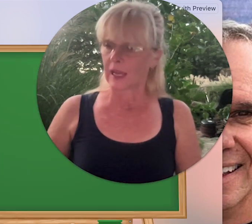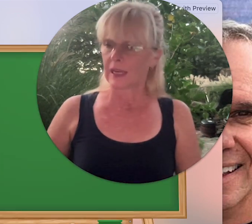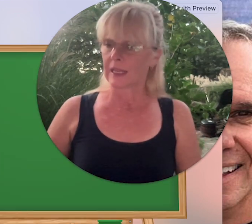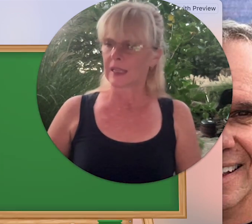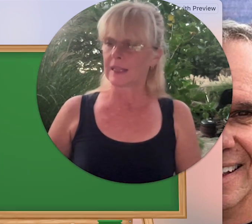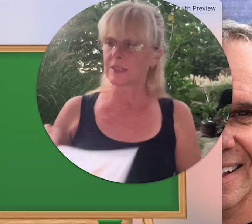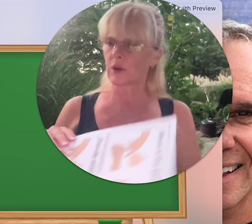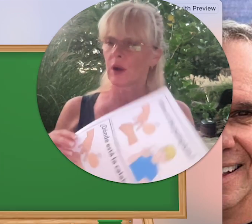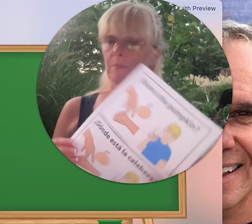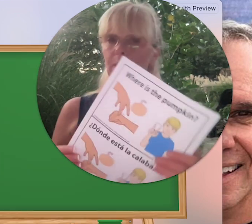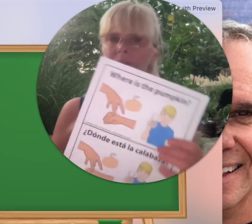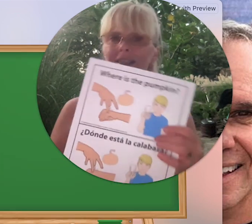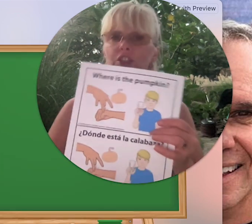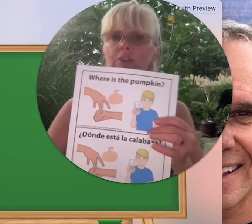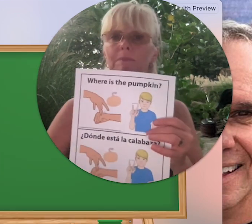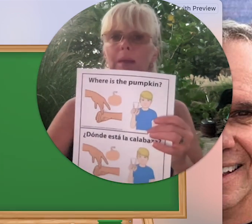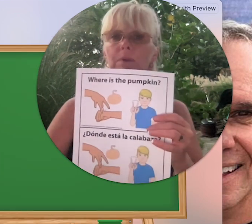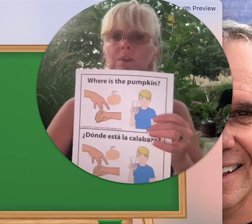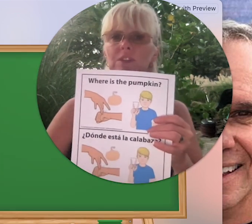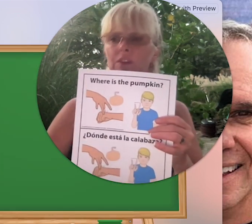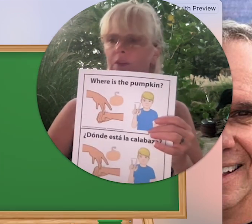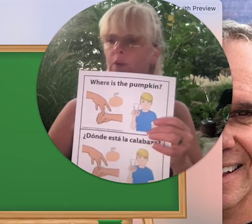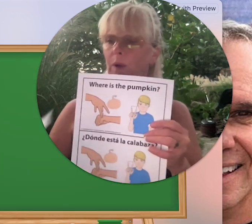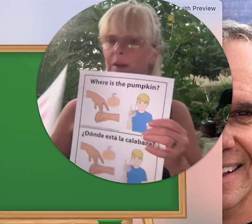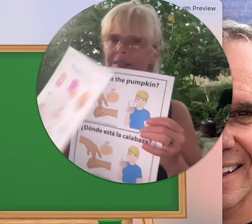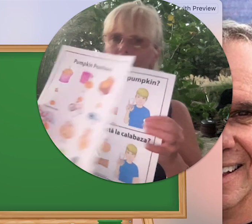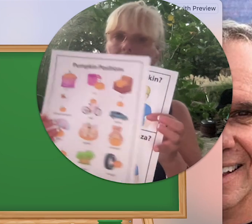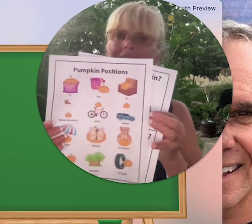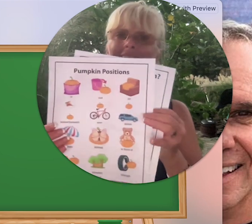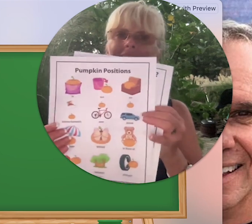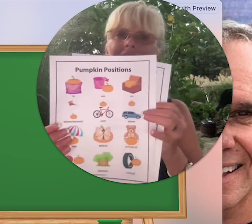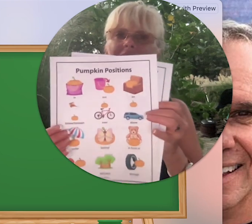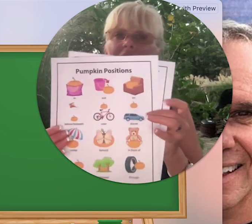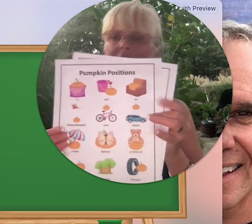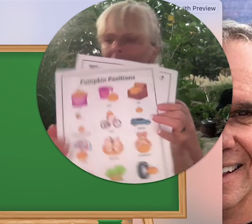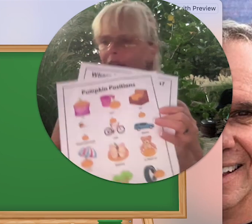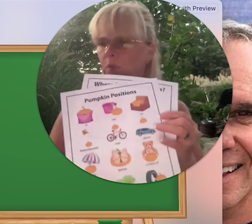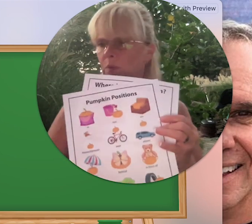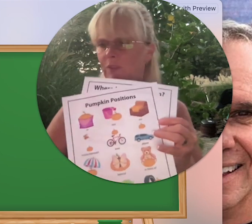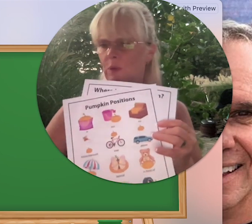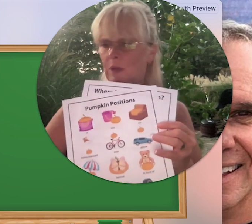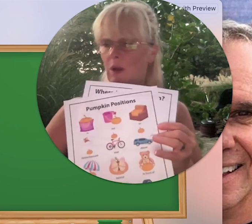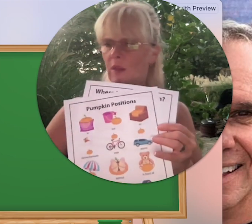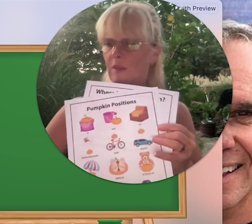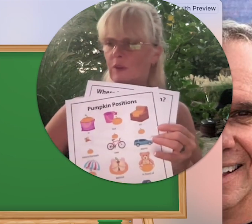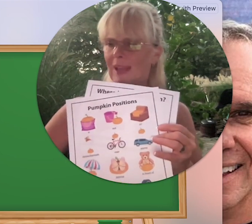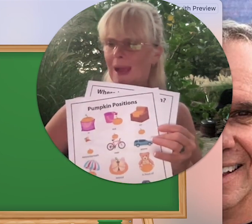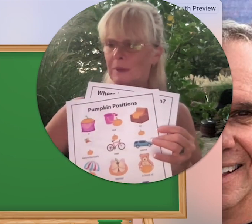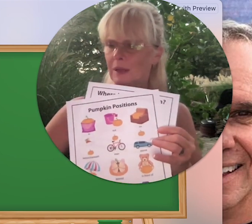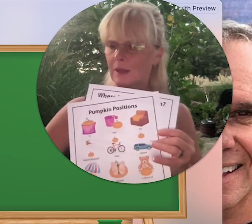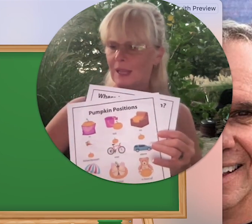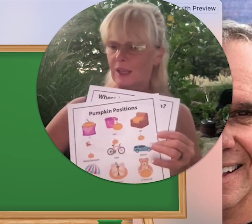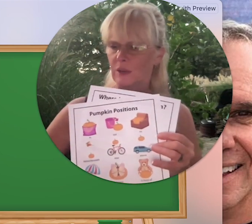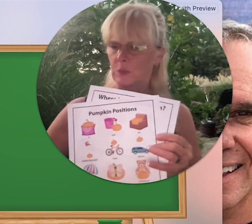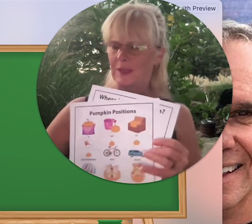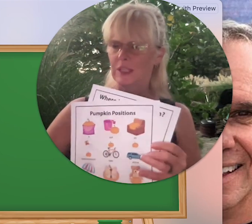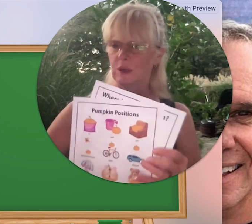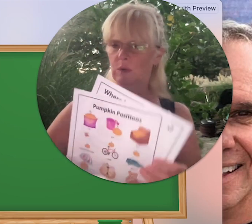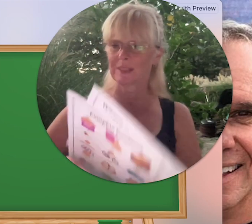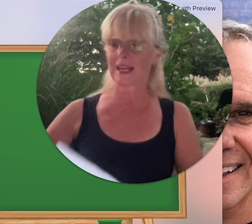again these are our preposition papers for where is pumpkin okay and we're reviewing all the vocabulary that goes with this whole set